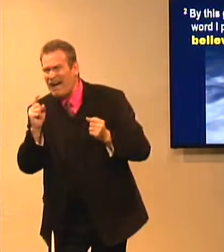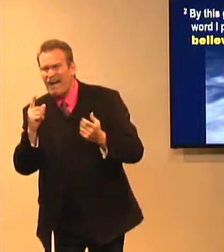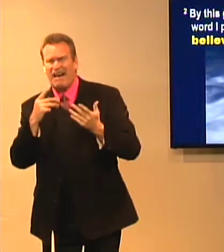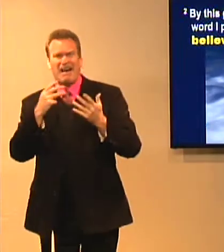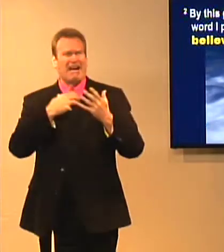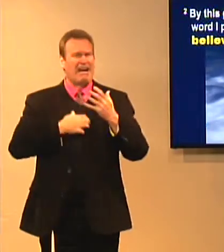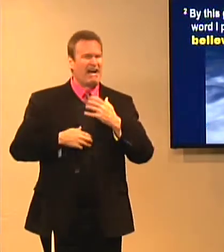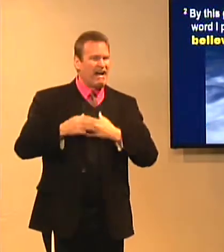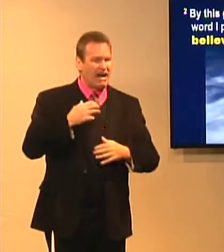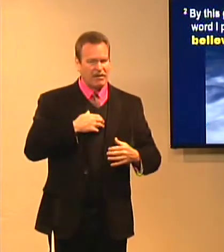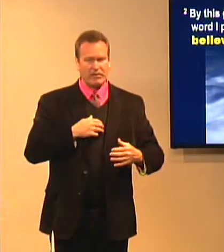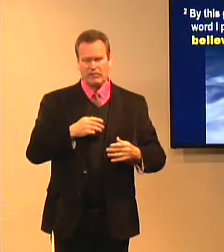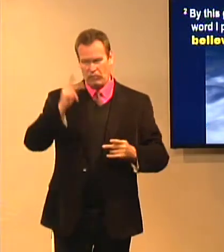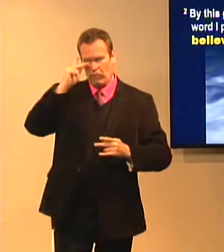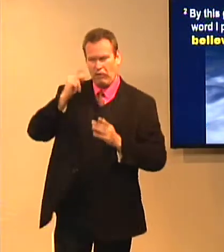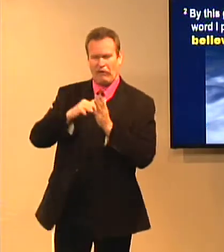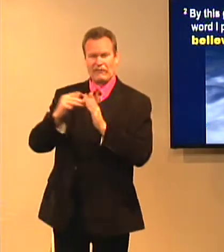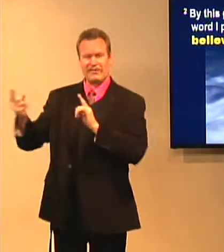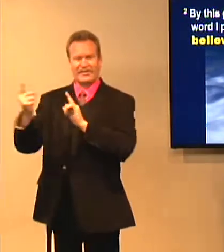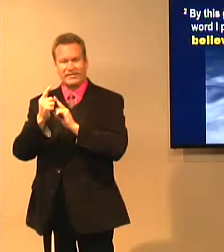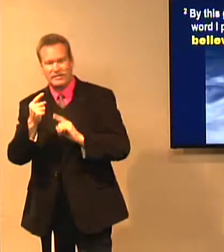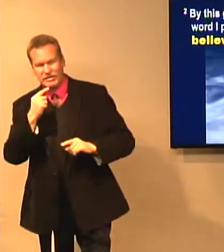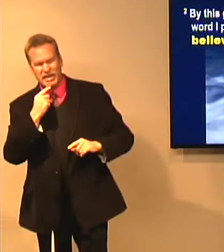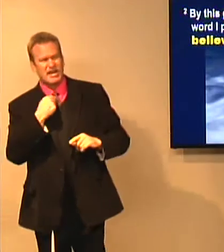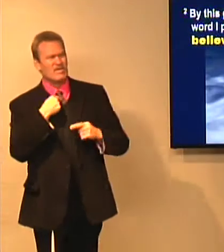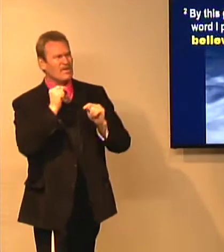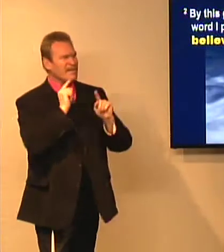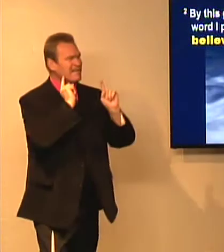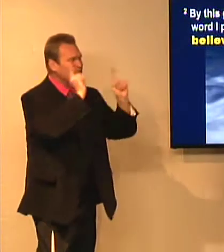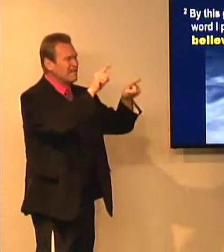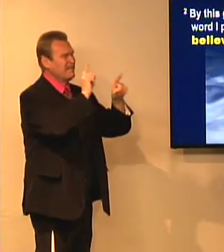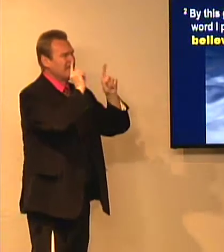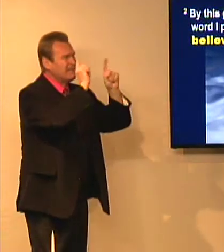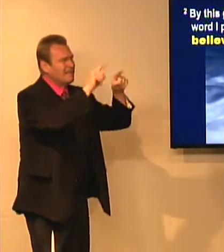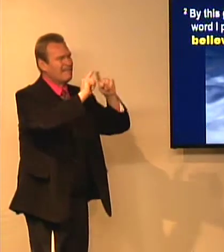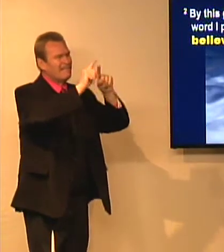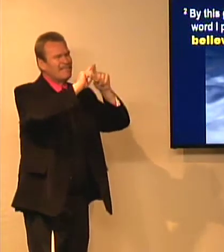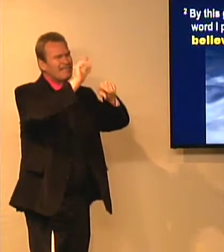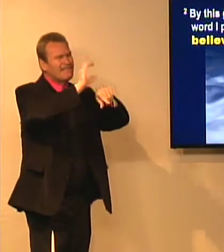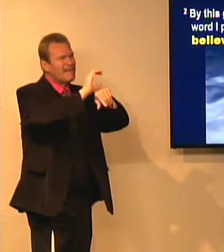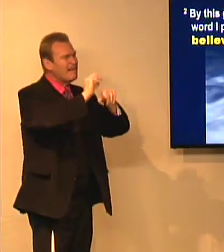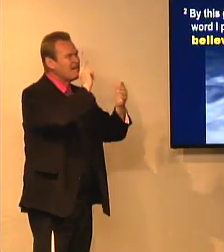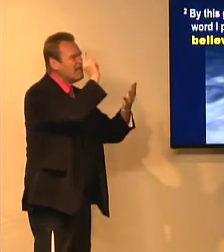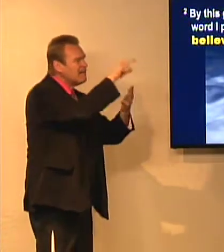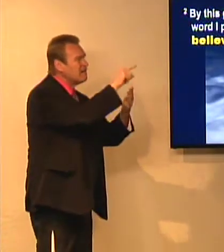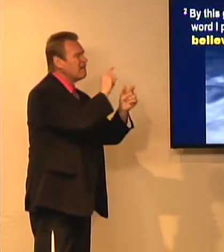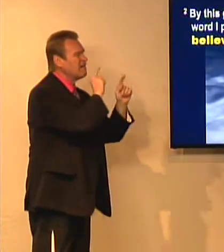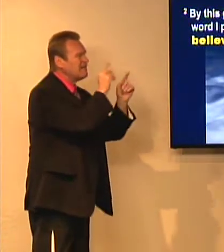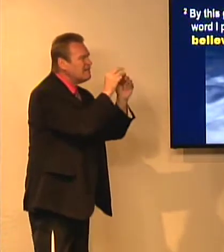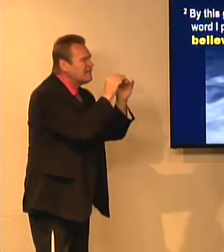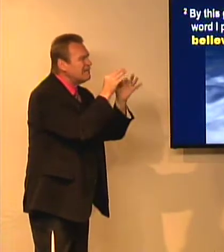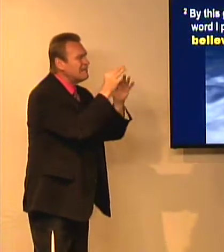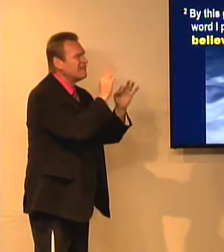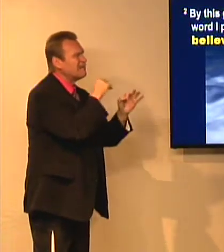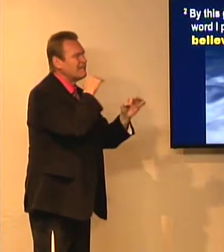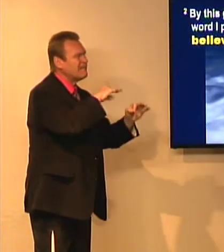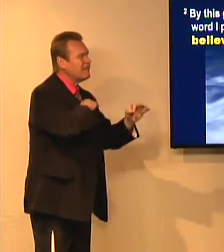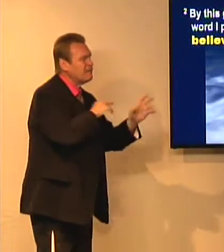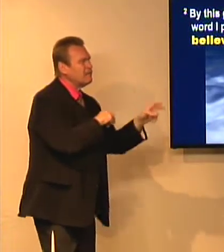truth. They're going to be looking for a way to be saved. Oftentimes I meet someone, and they're like, hey, I've gone to different churches. I've done different things, and I'm